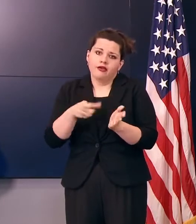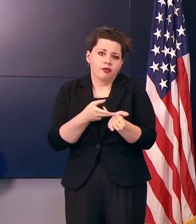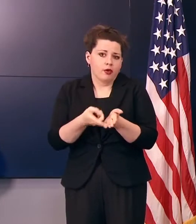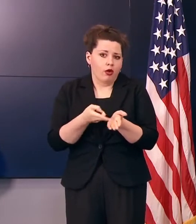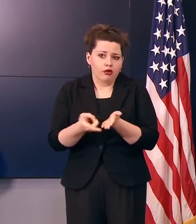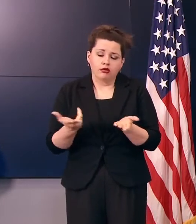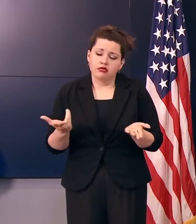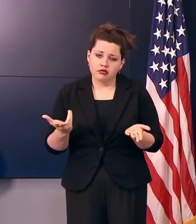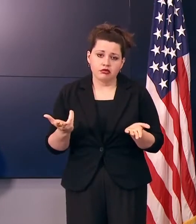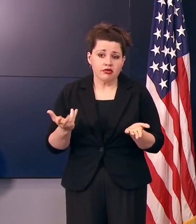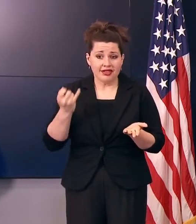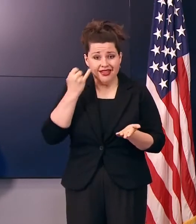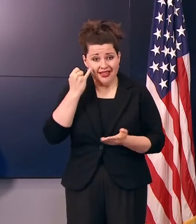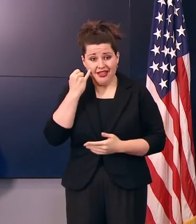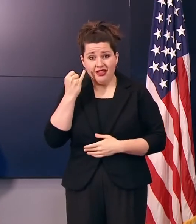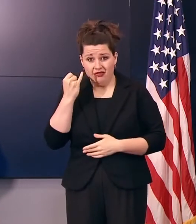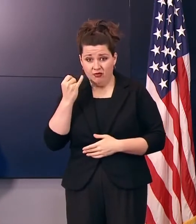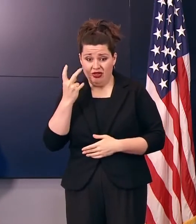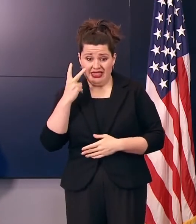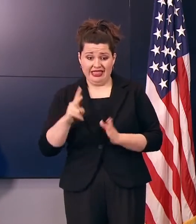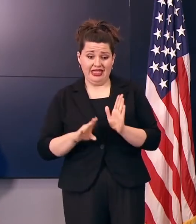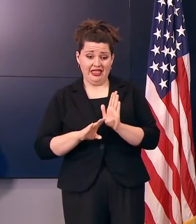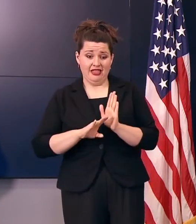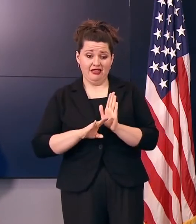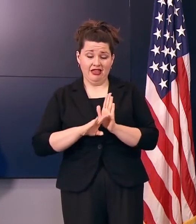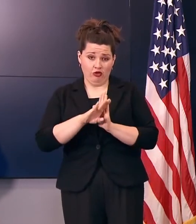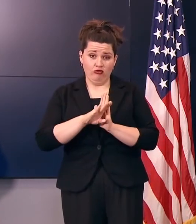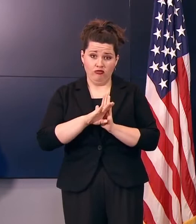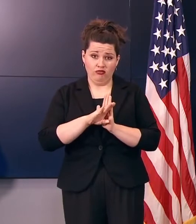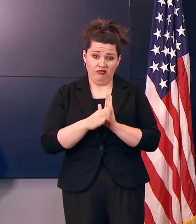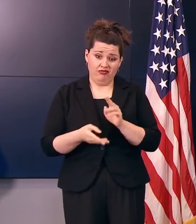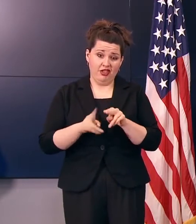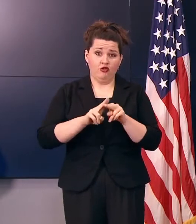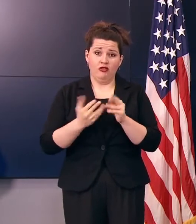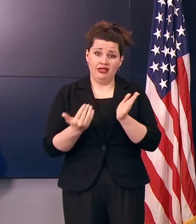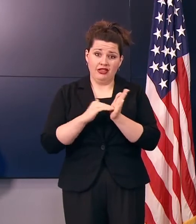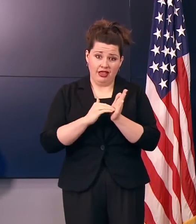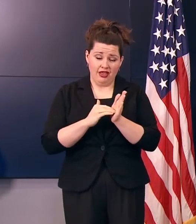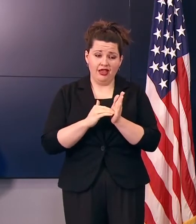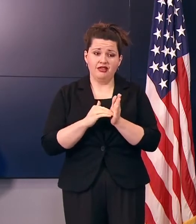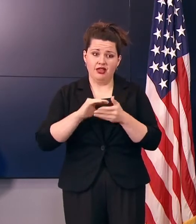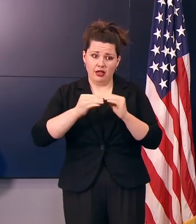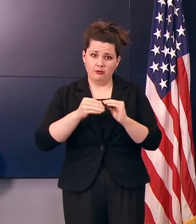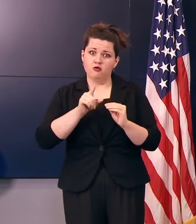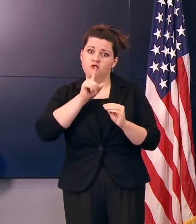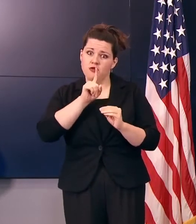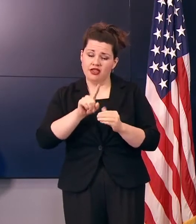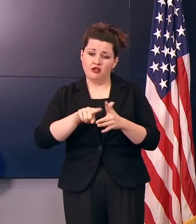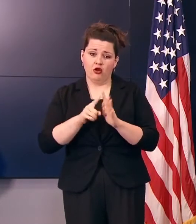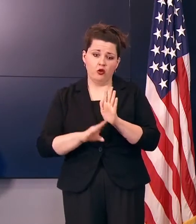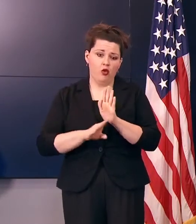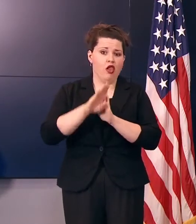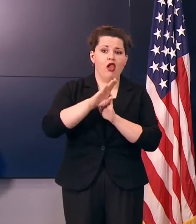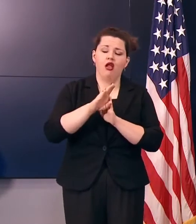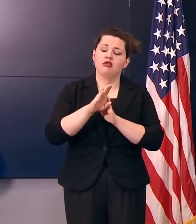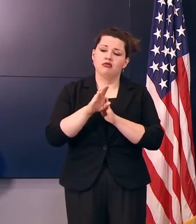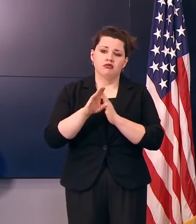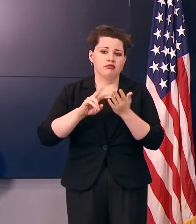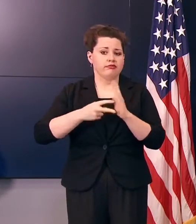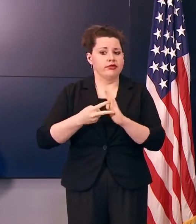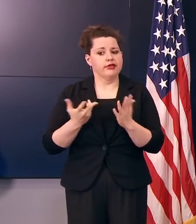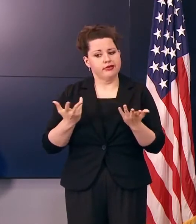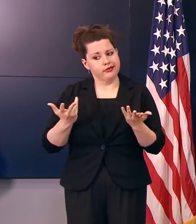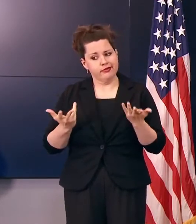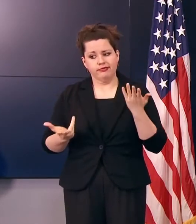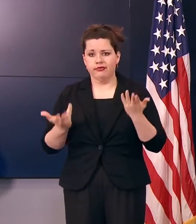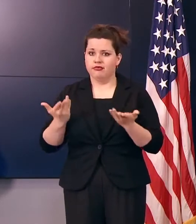about this, if we do see an uptick and we start to see some of the numbers really start to spike, then we're going to have to take